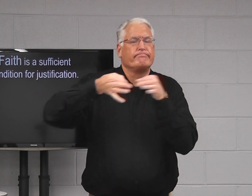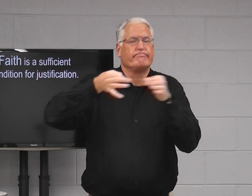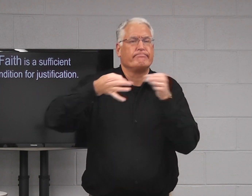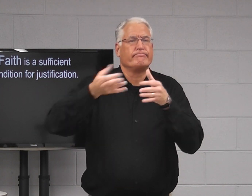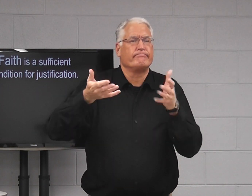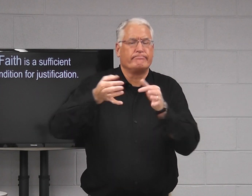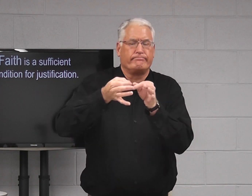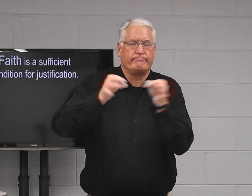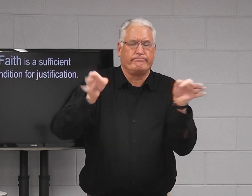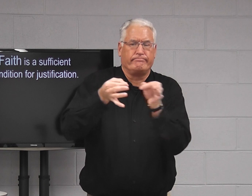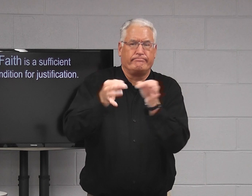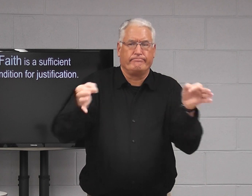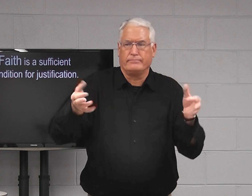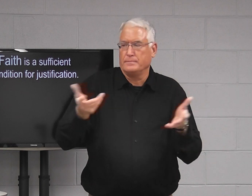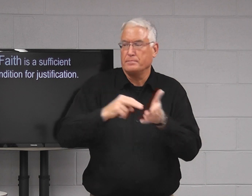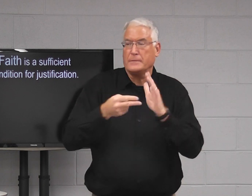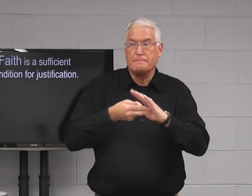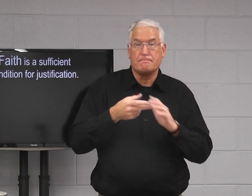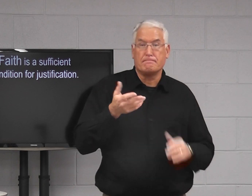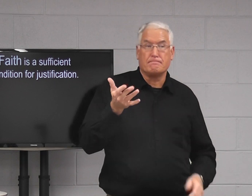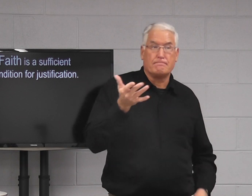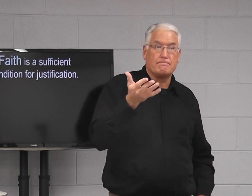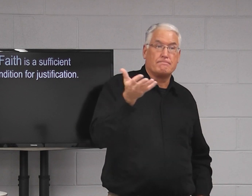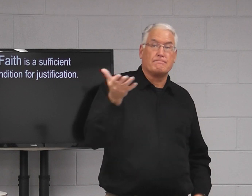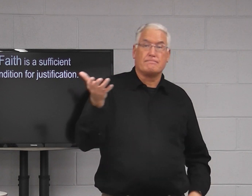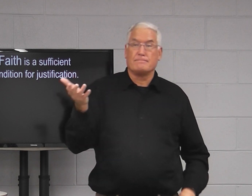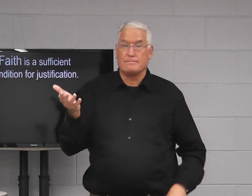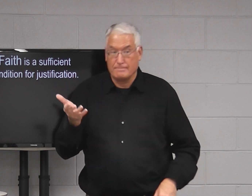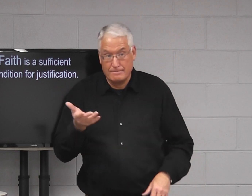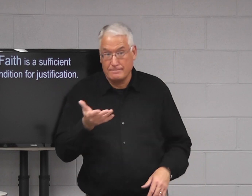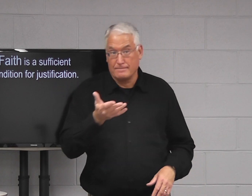Explain it a little bit more in a sentence and what it means.